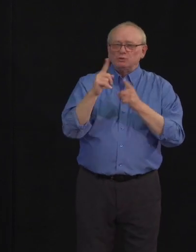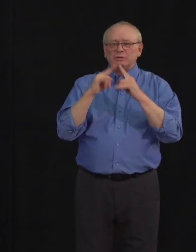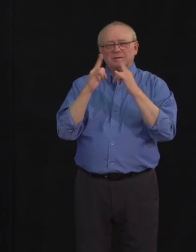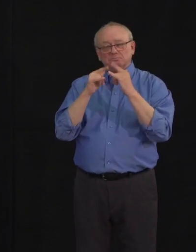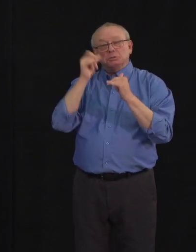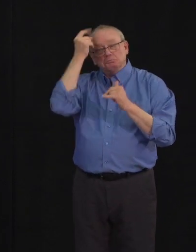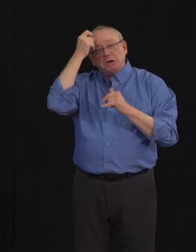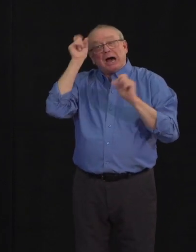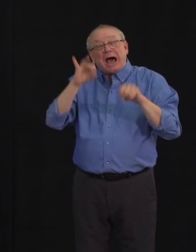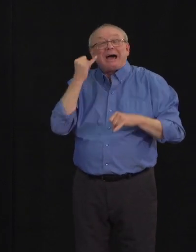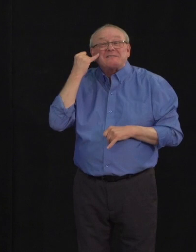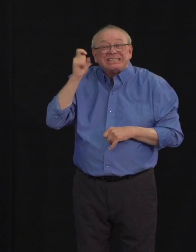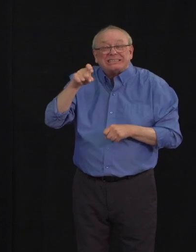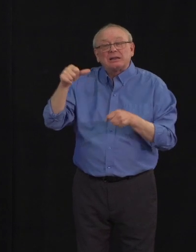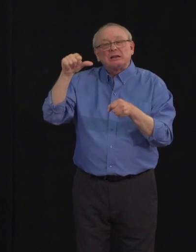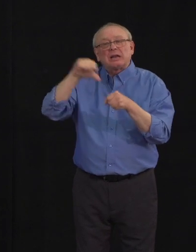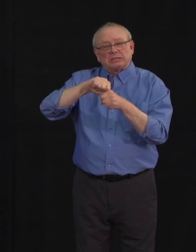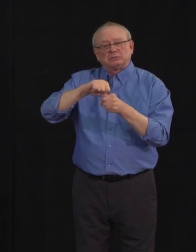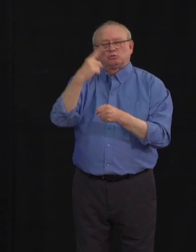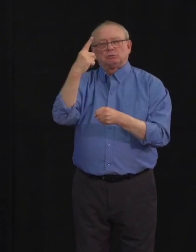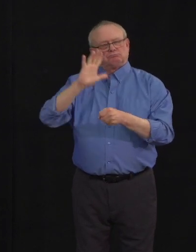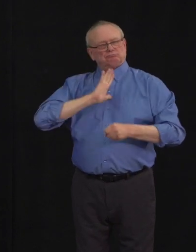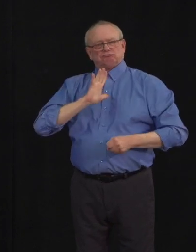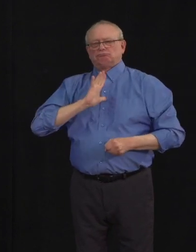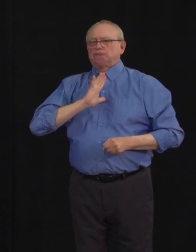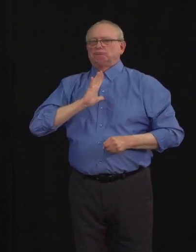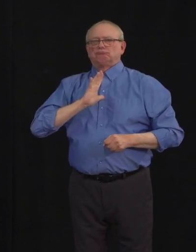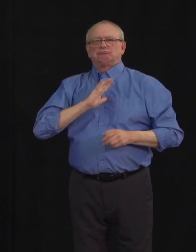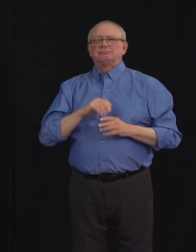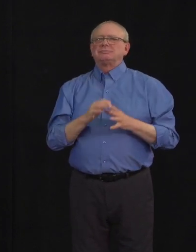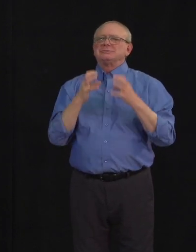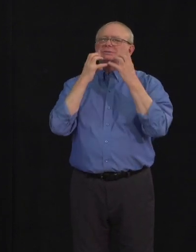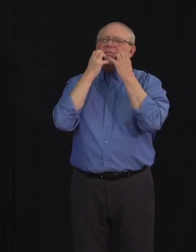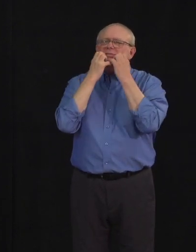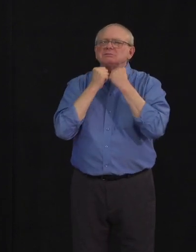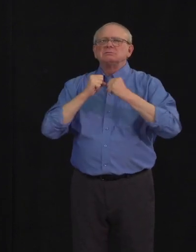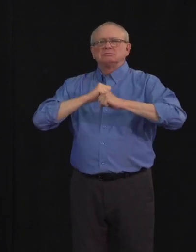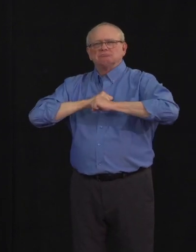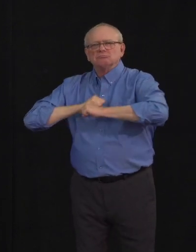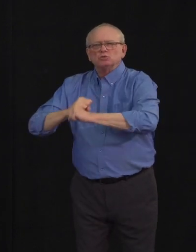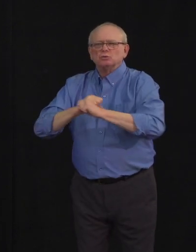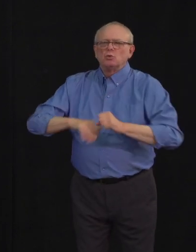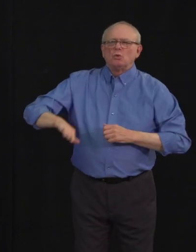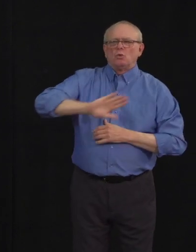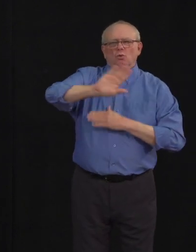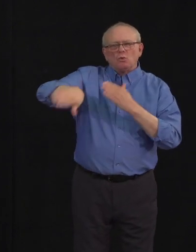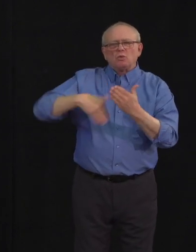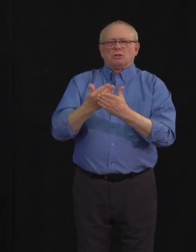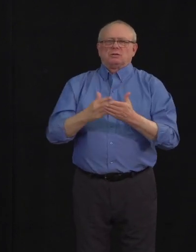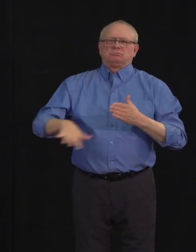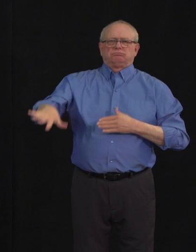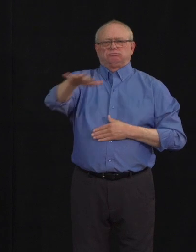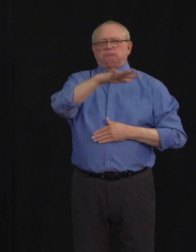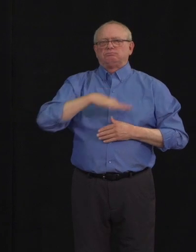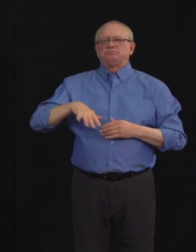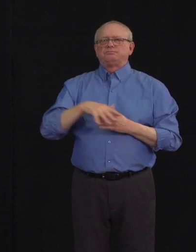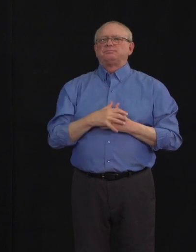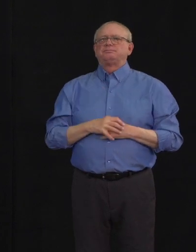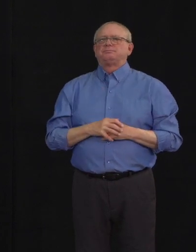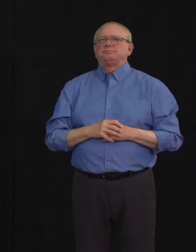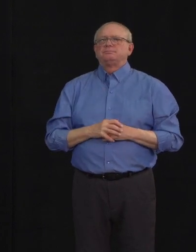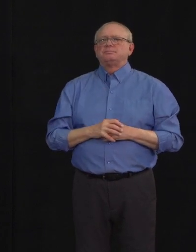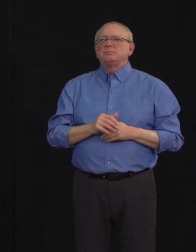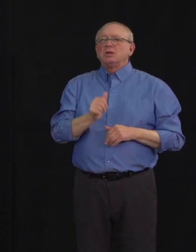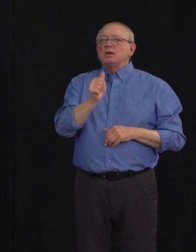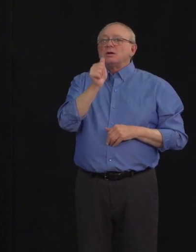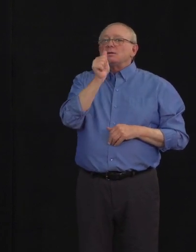protect your health and the health of those around you. Communities that include private recreational facilities like lakes, sports